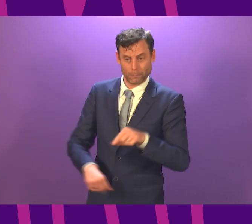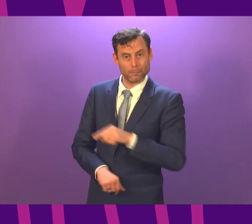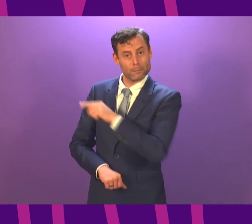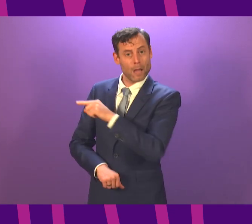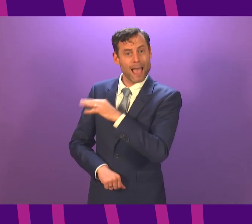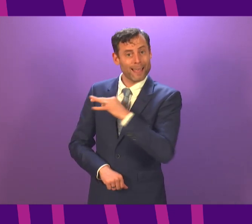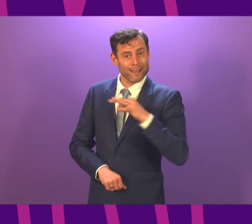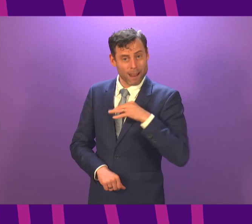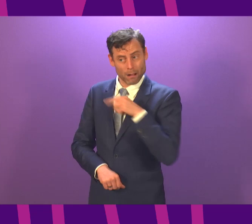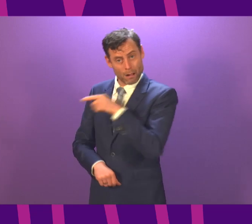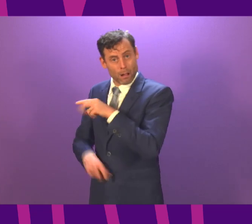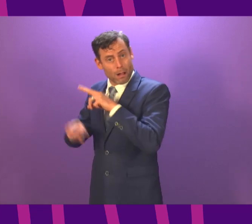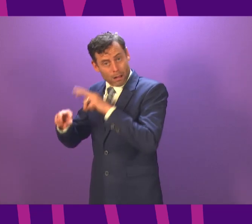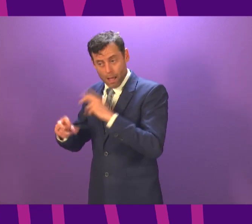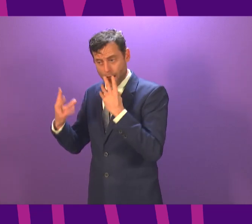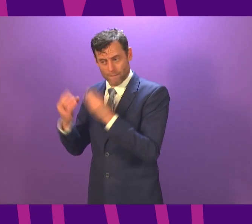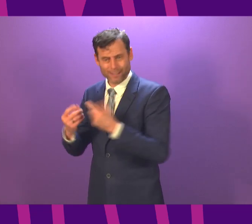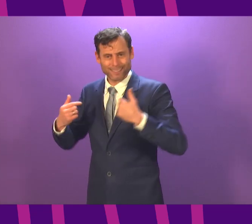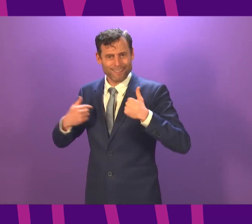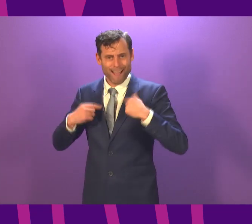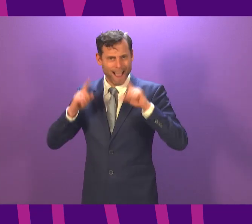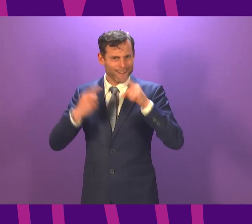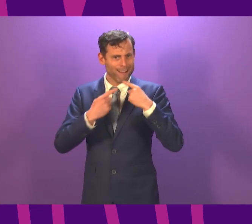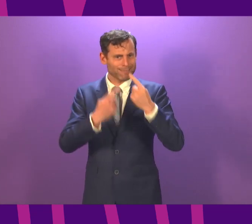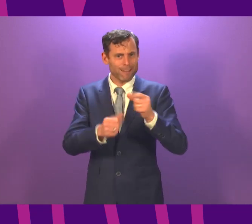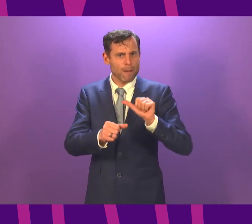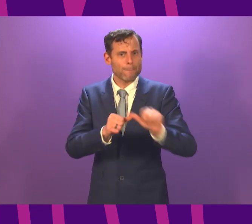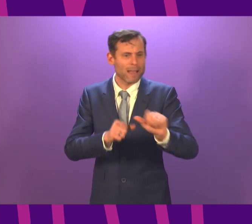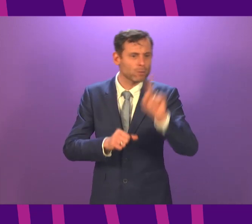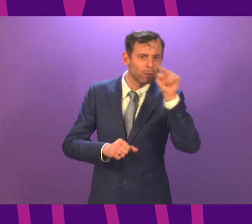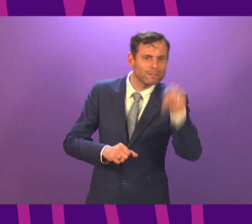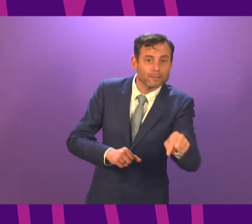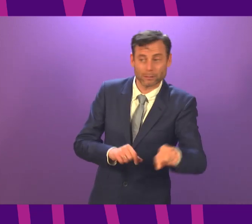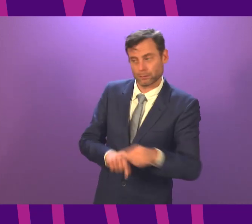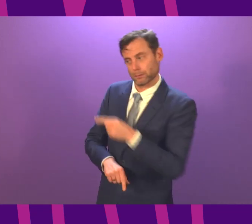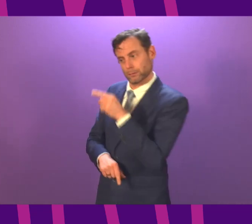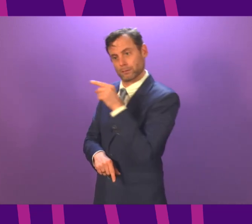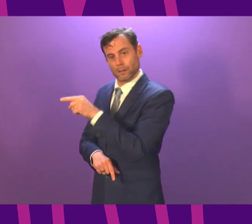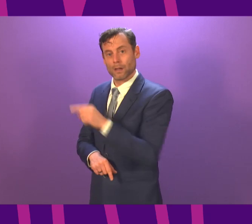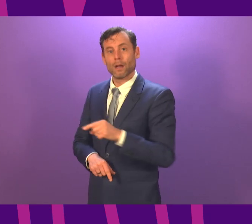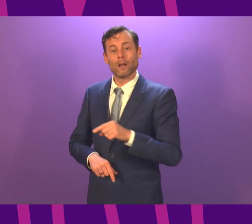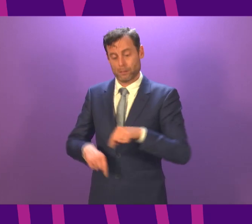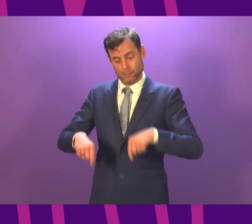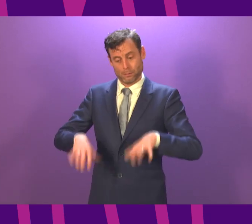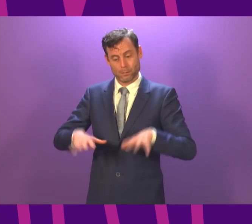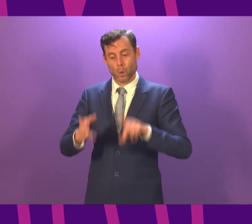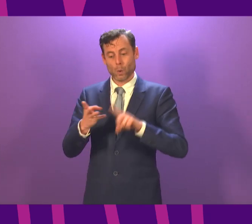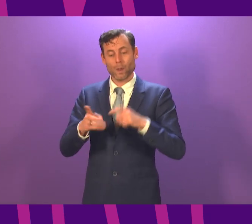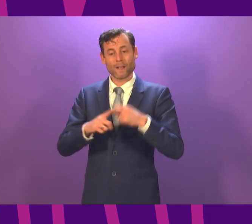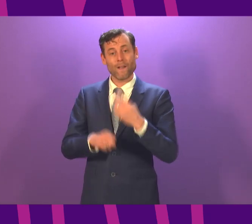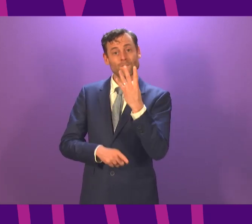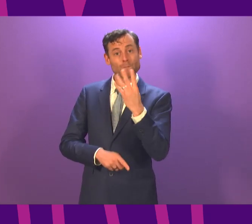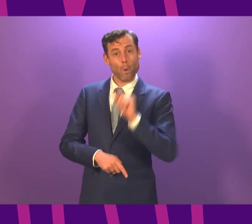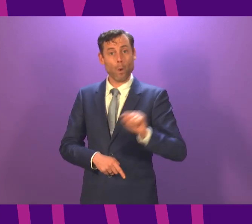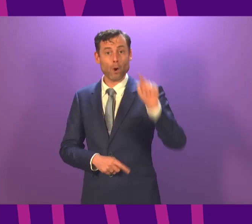give us the best possible advice on these matters. The four chief medical officers have collectively given this advice to the four governments